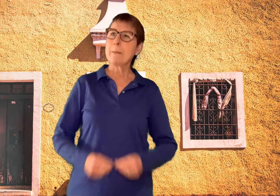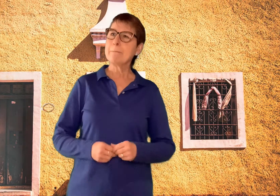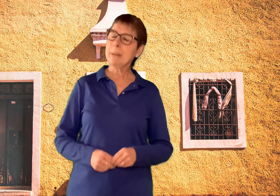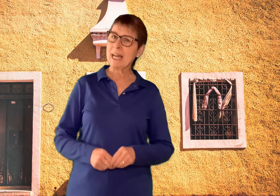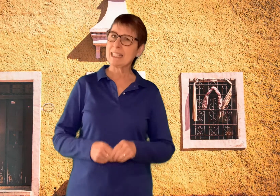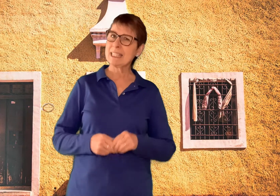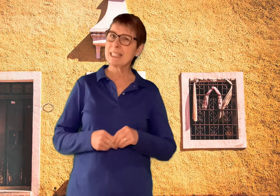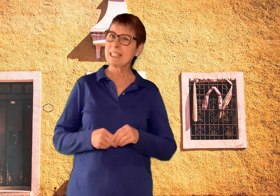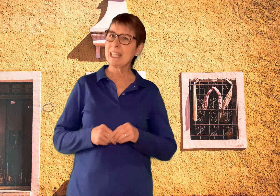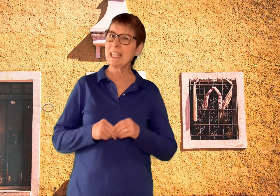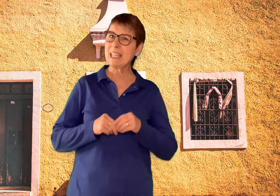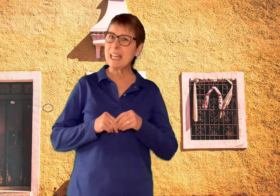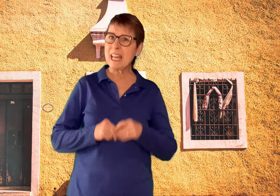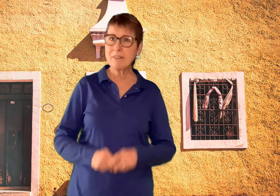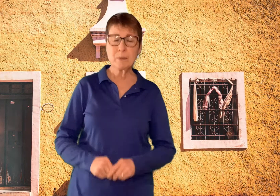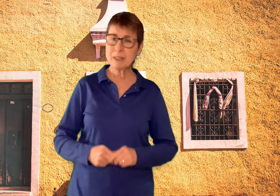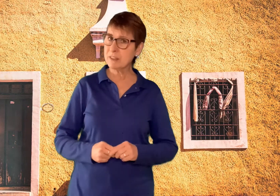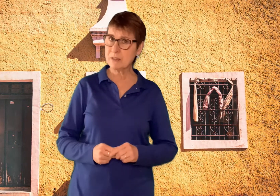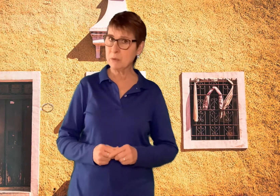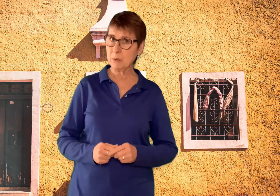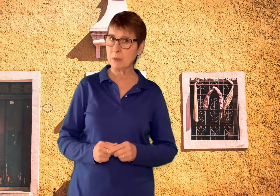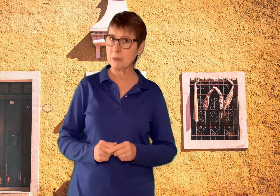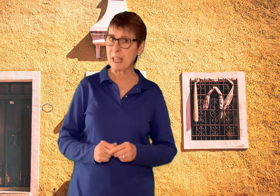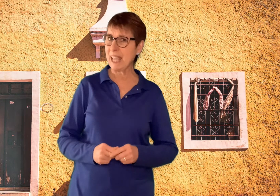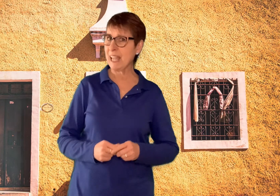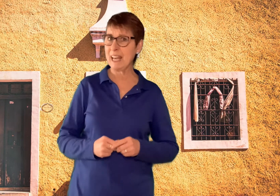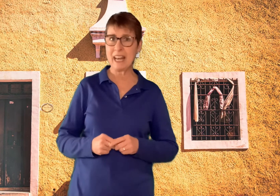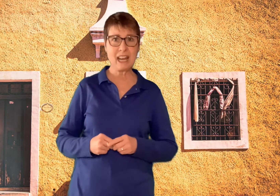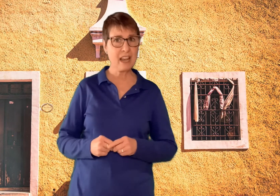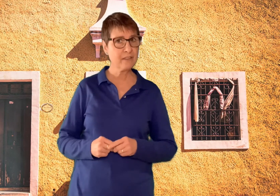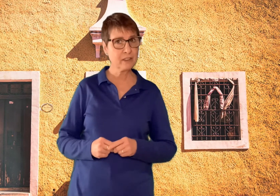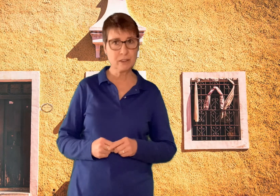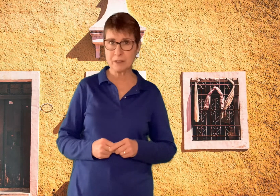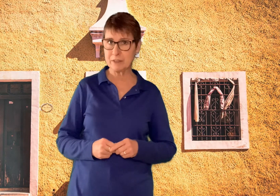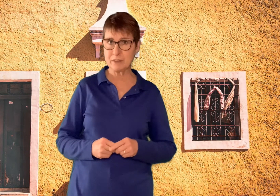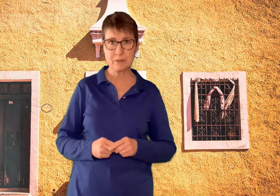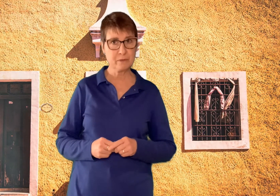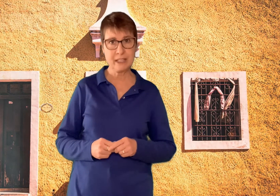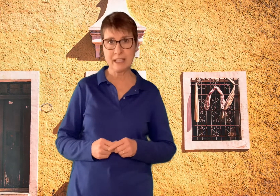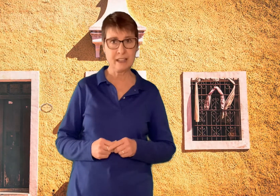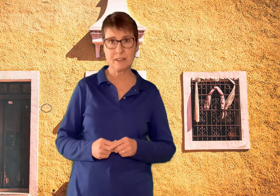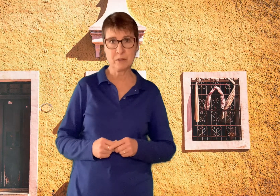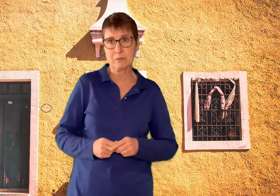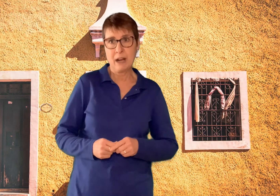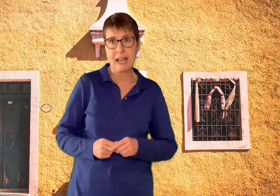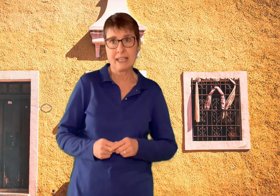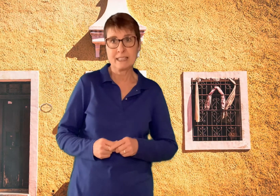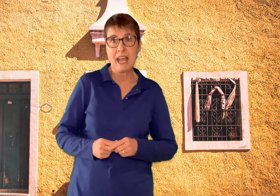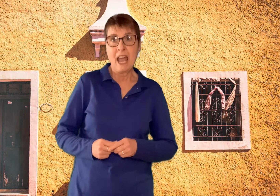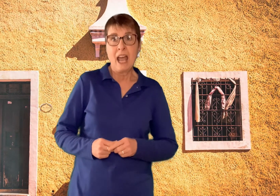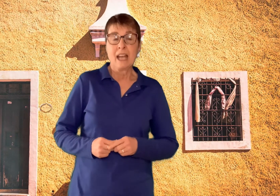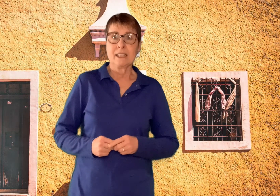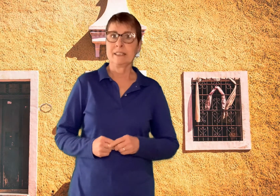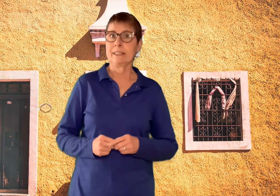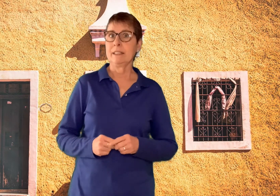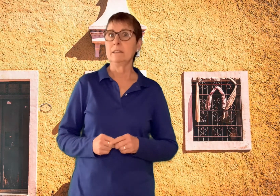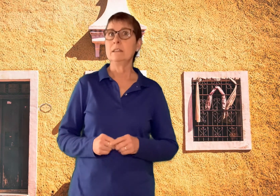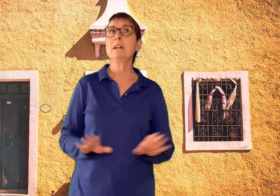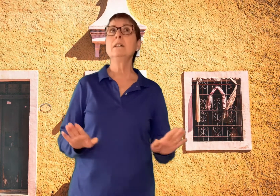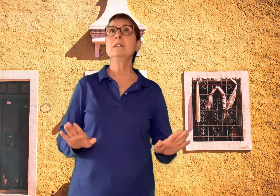But he never went to school and never learned to read or write. And he loved